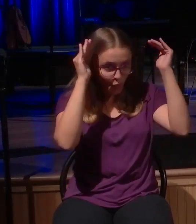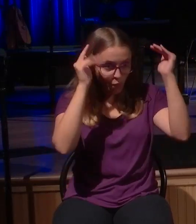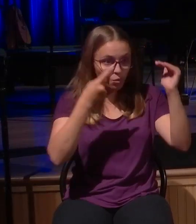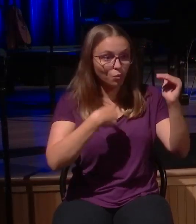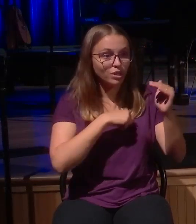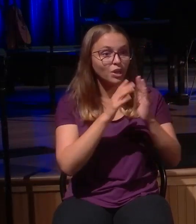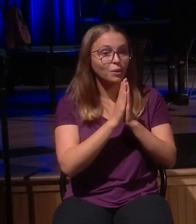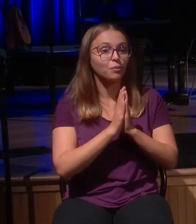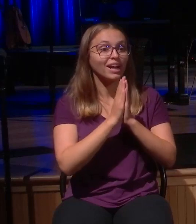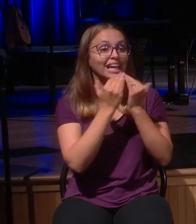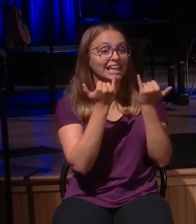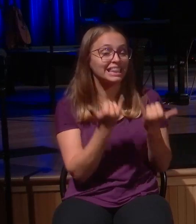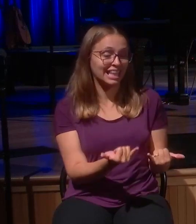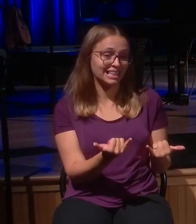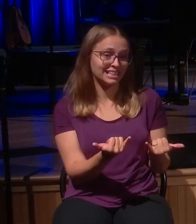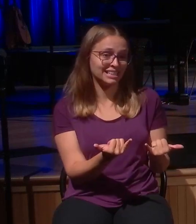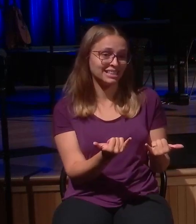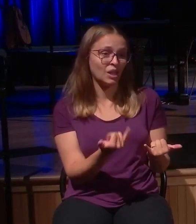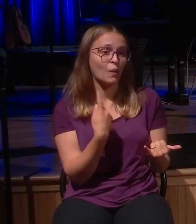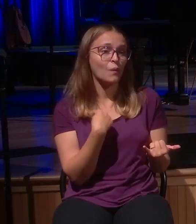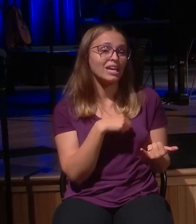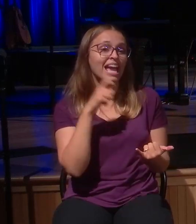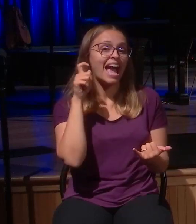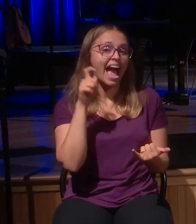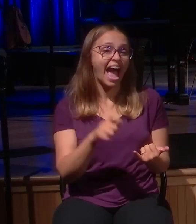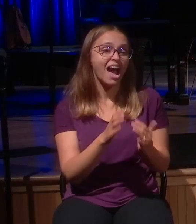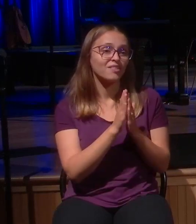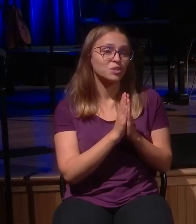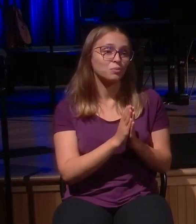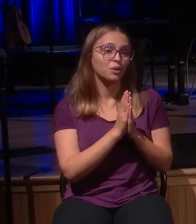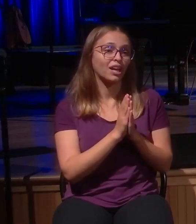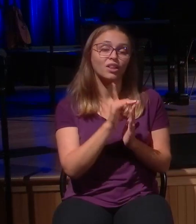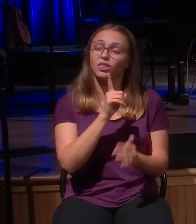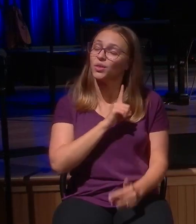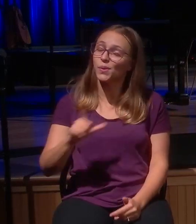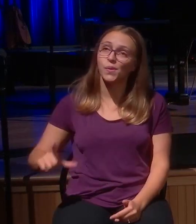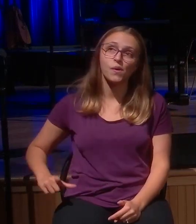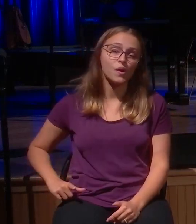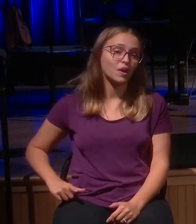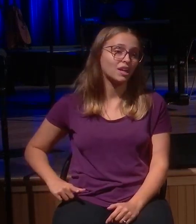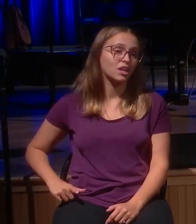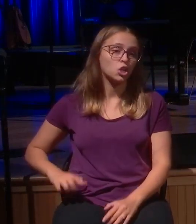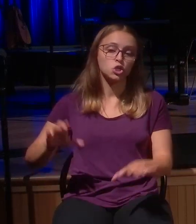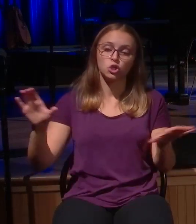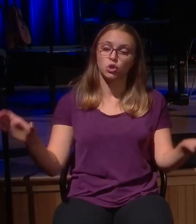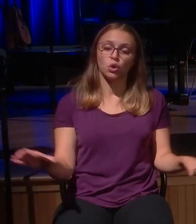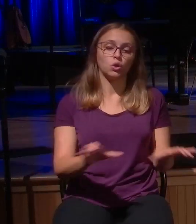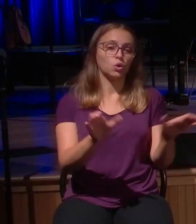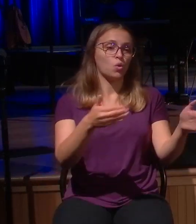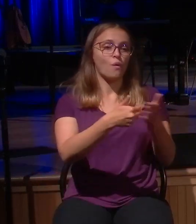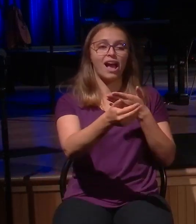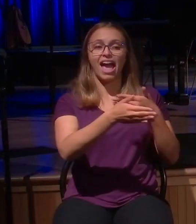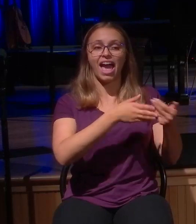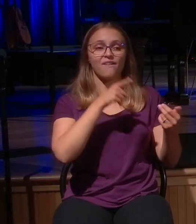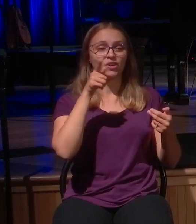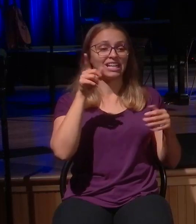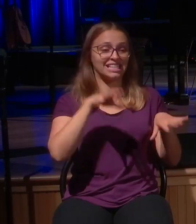this. We have to pray this. Lord, do whatever it takes to help them come to their senses,